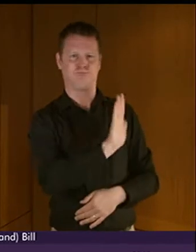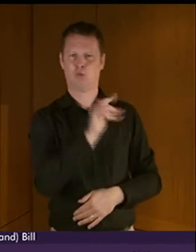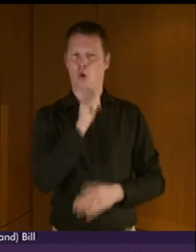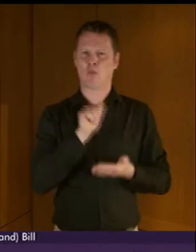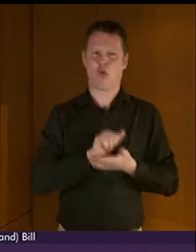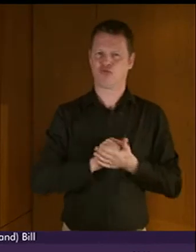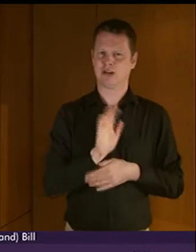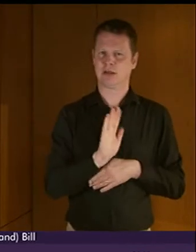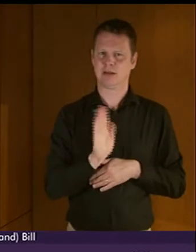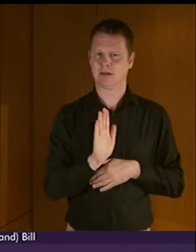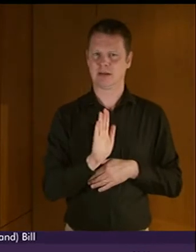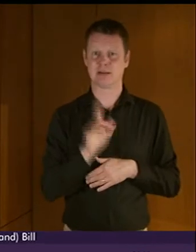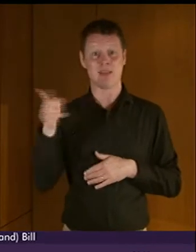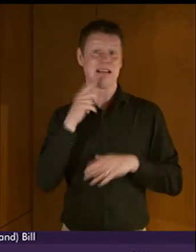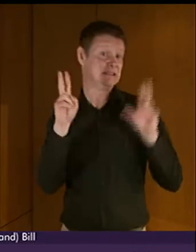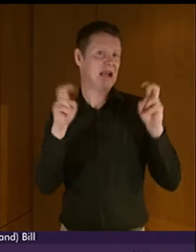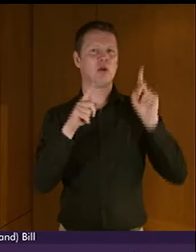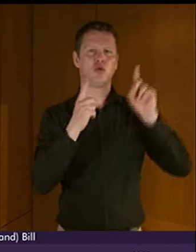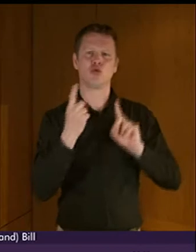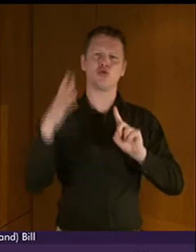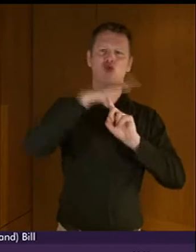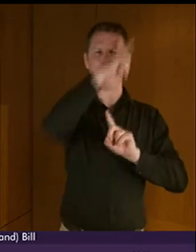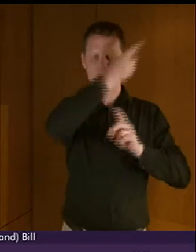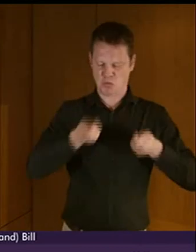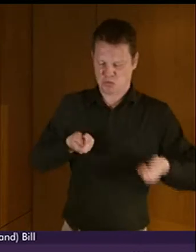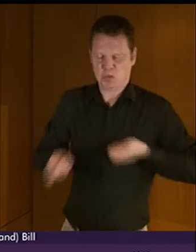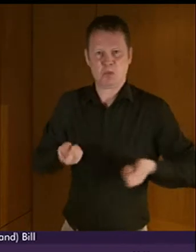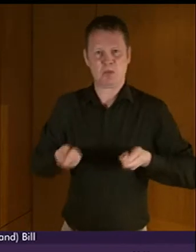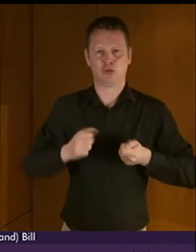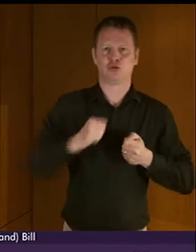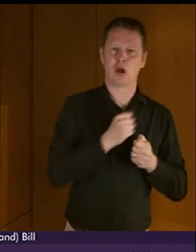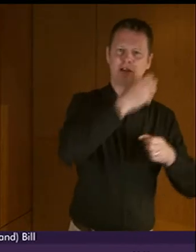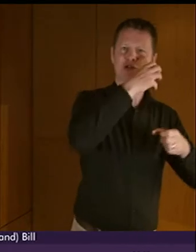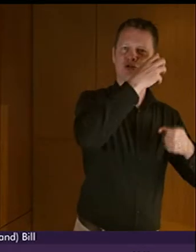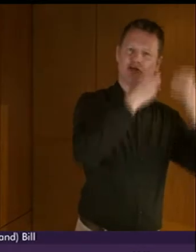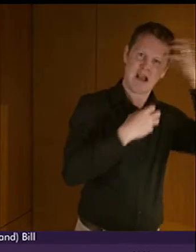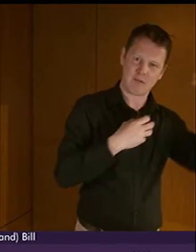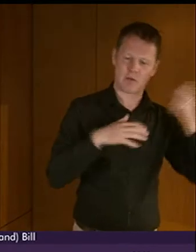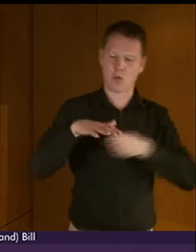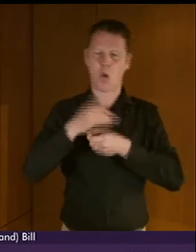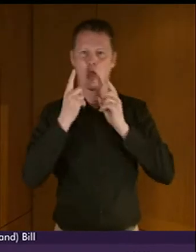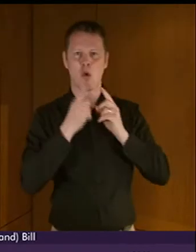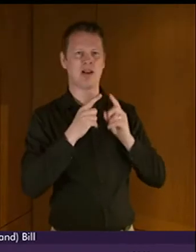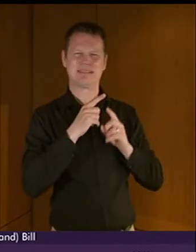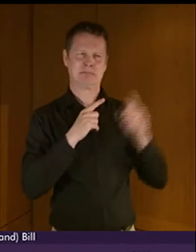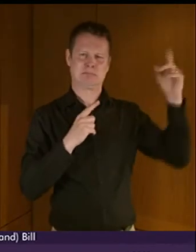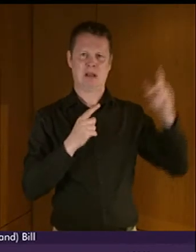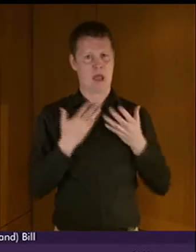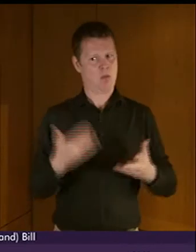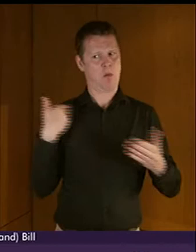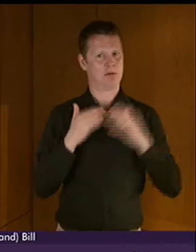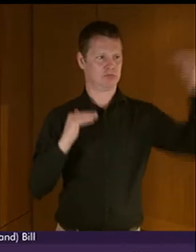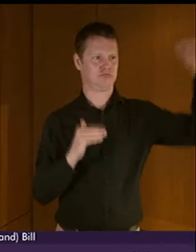want to quote this, suggests a top-down command and control relationship between the Scottish Government and local authorities rather than the partnership relationship